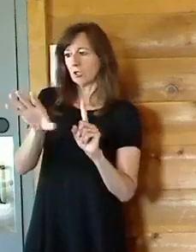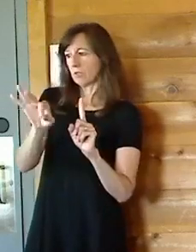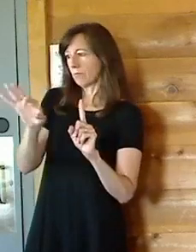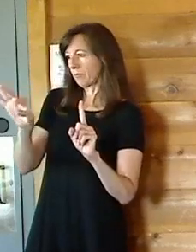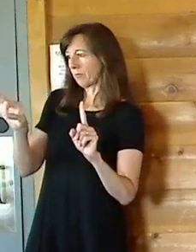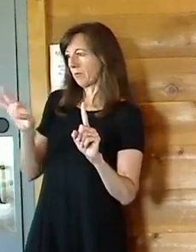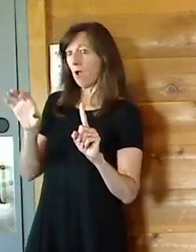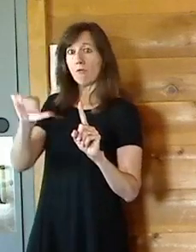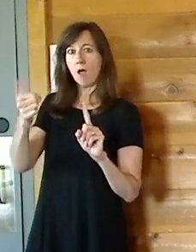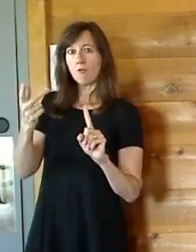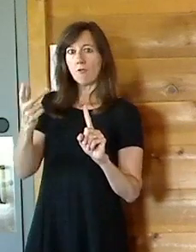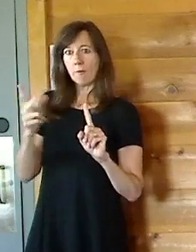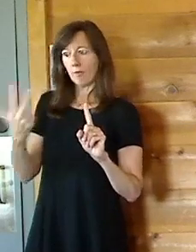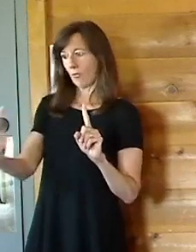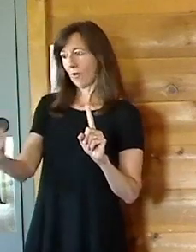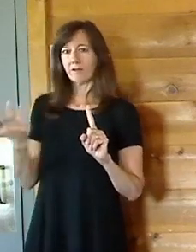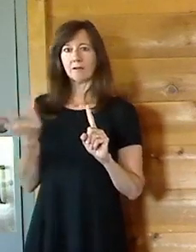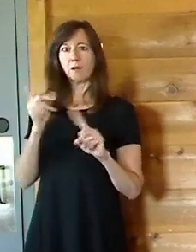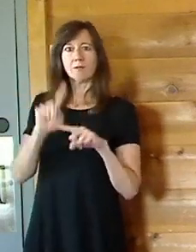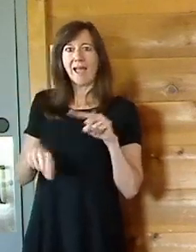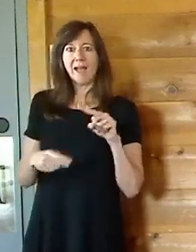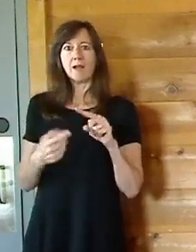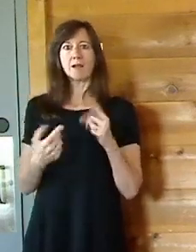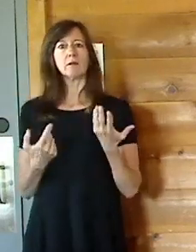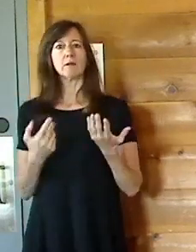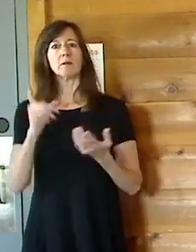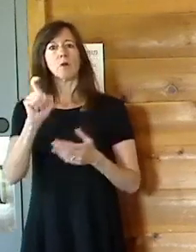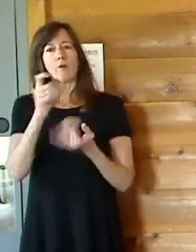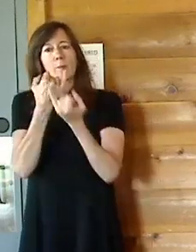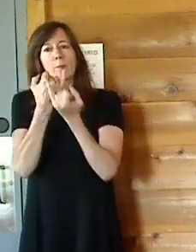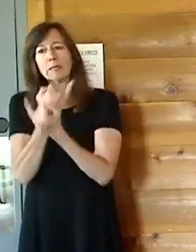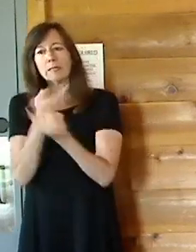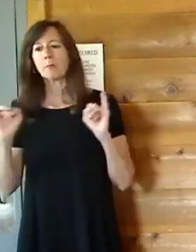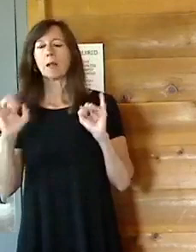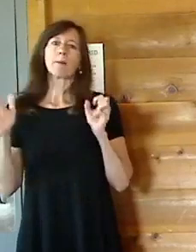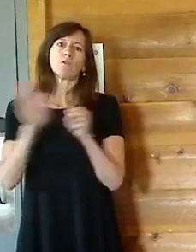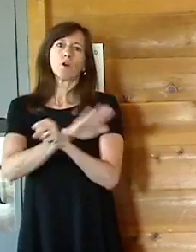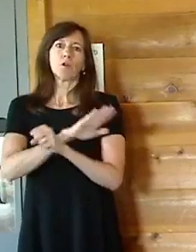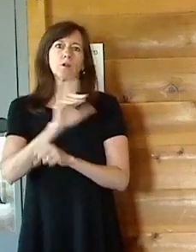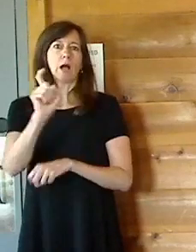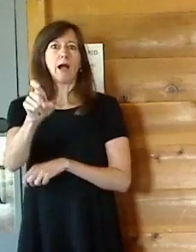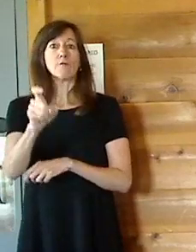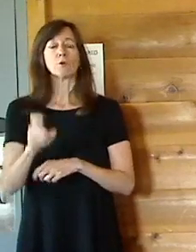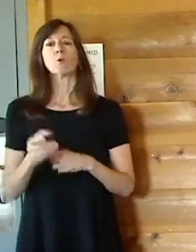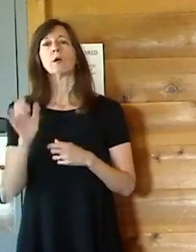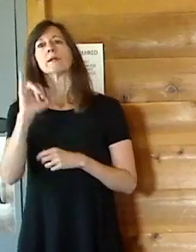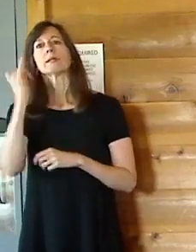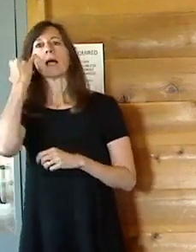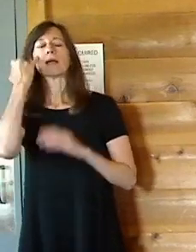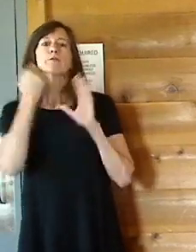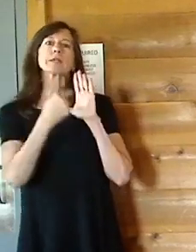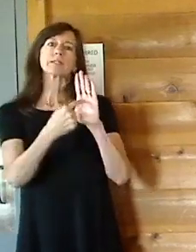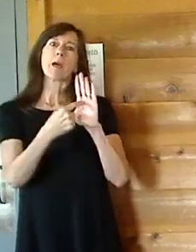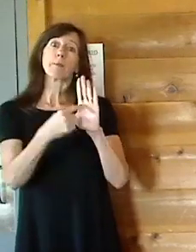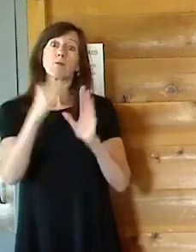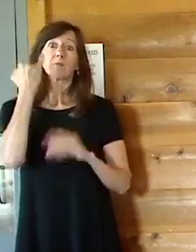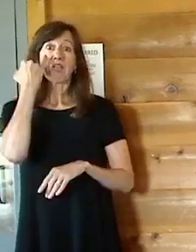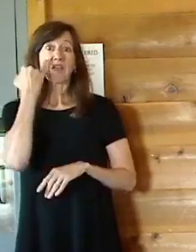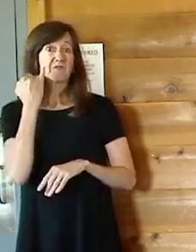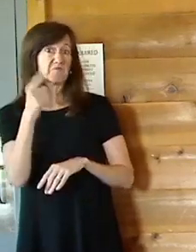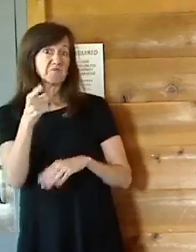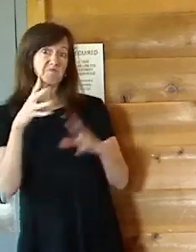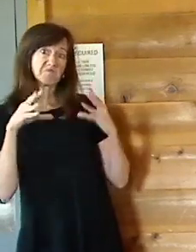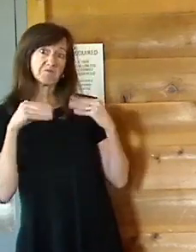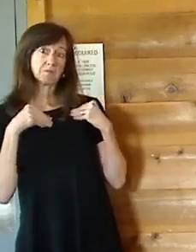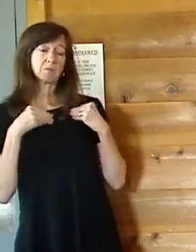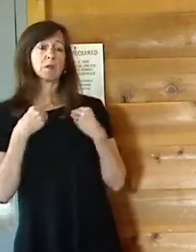independent, you can't have it. It be like saying, let's put it this way. Would you be okay if we found out that one of the appointees was the chairman